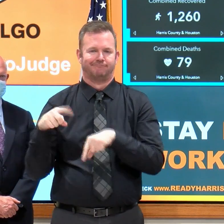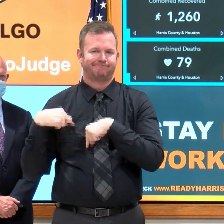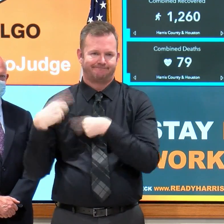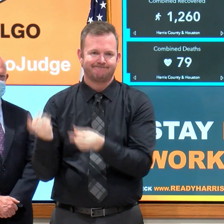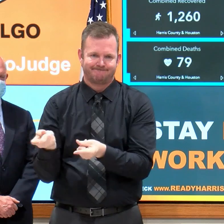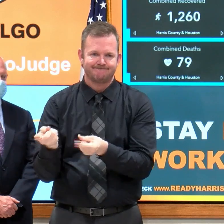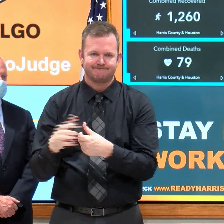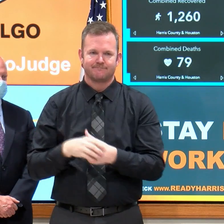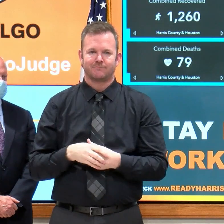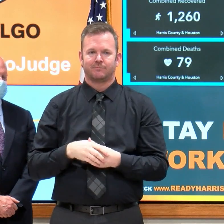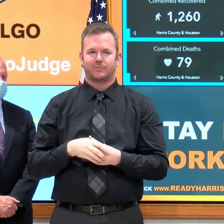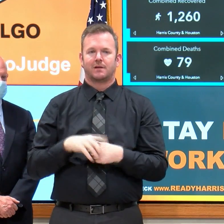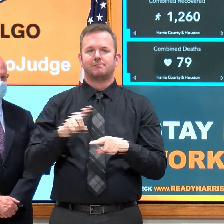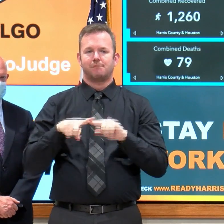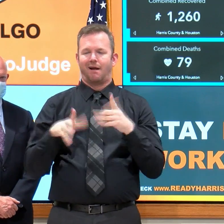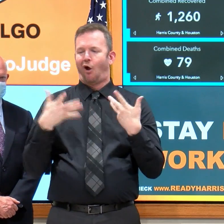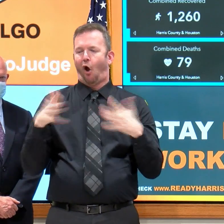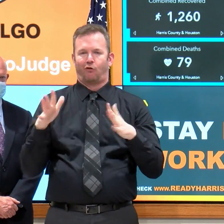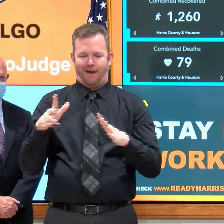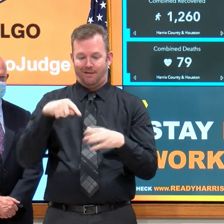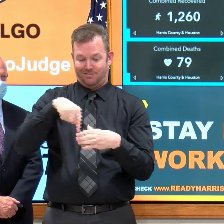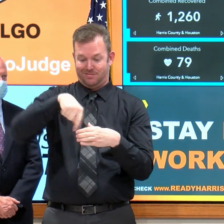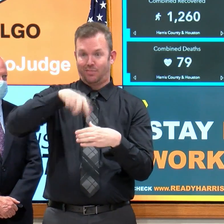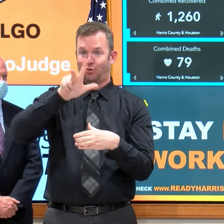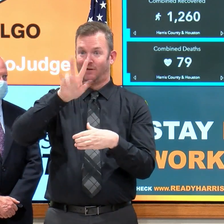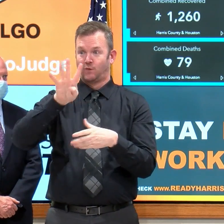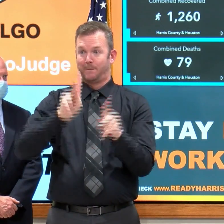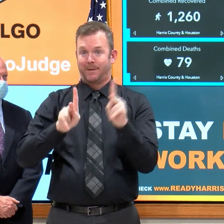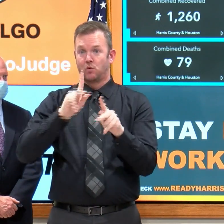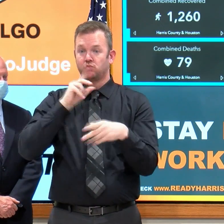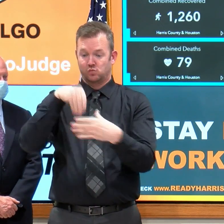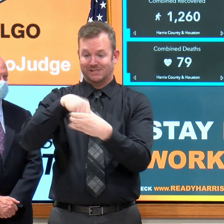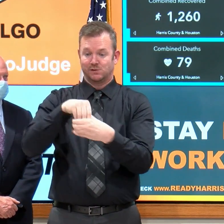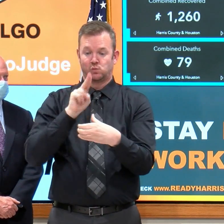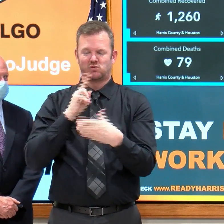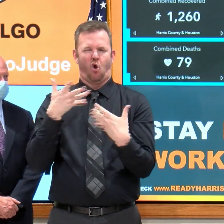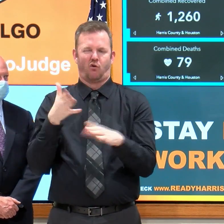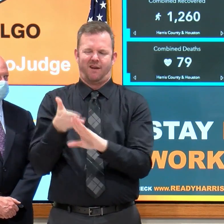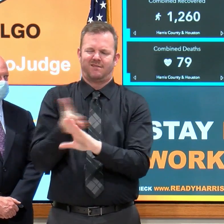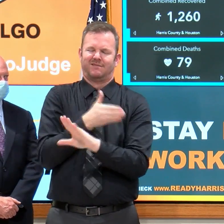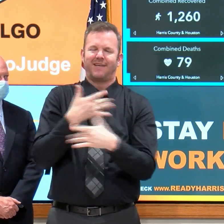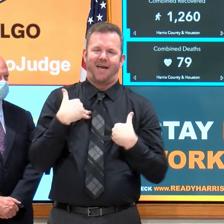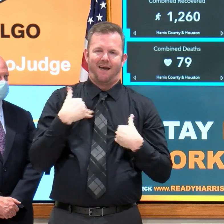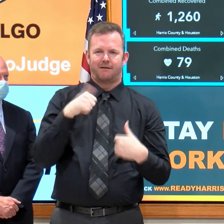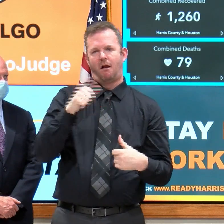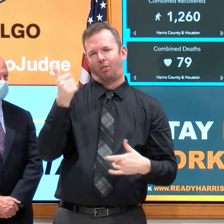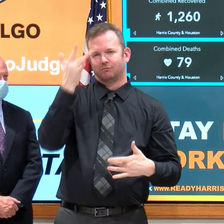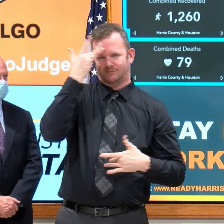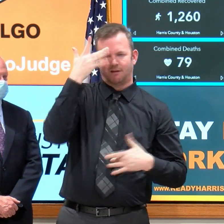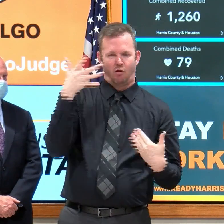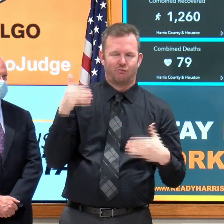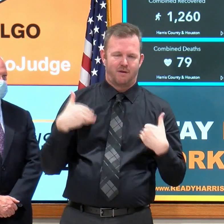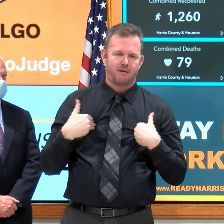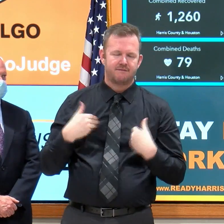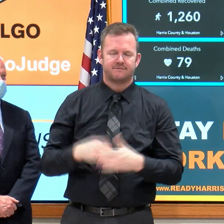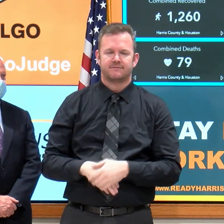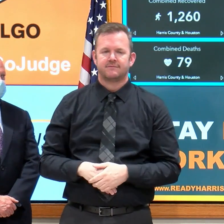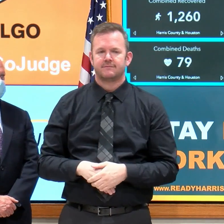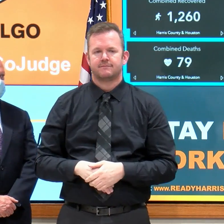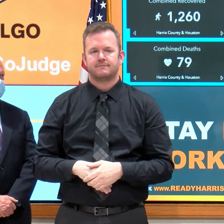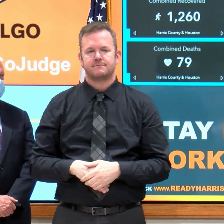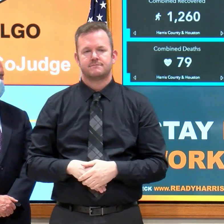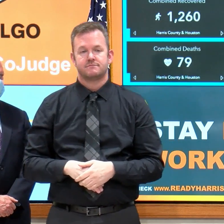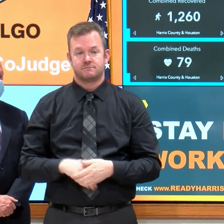About two weeks ago, in fact, I was touring the Houston Food Bank. It was the first time that I put on